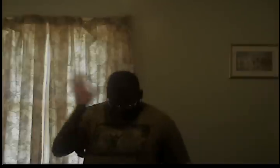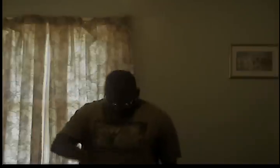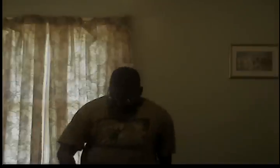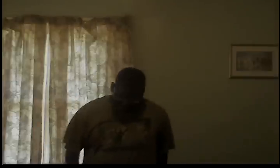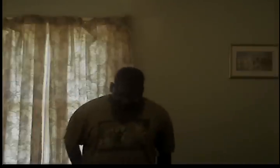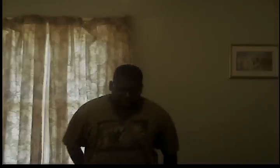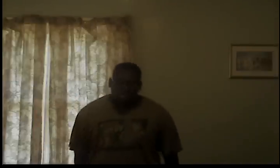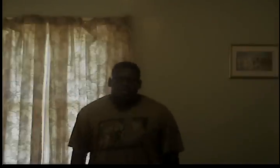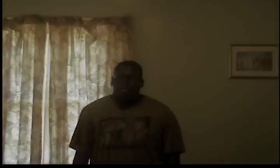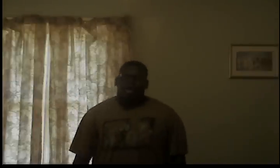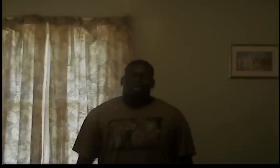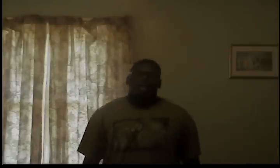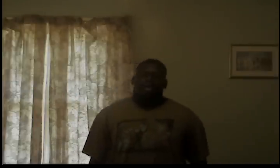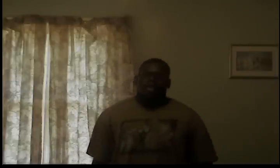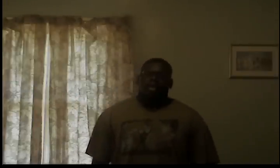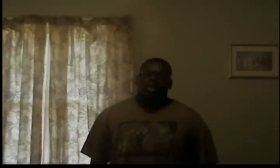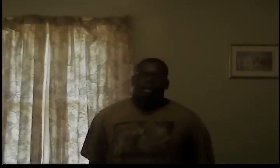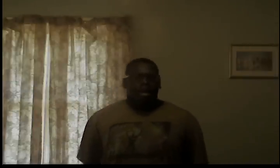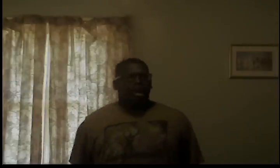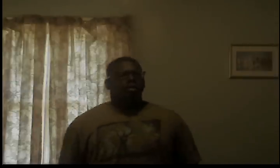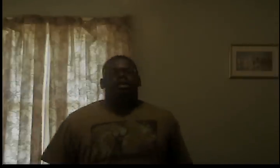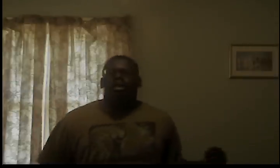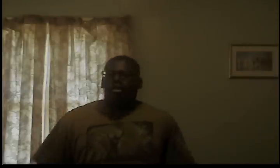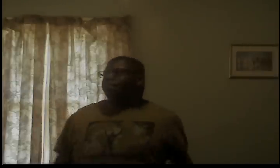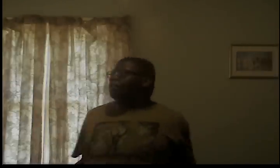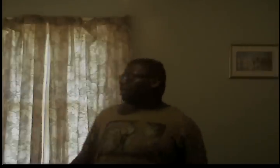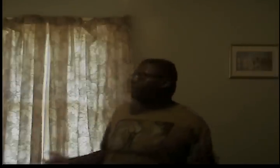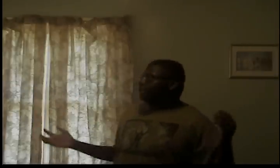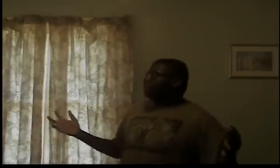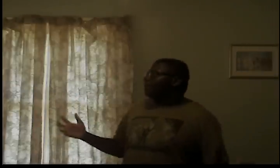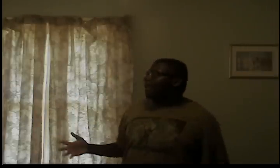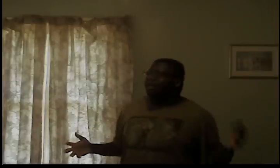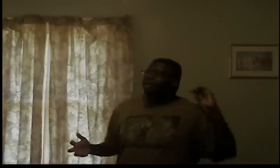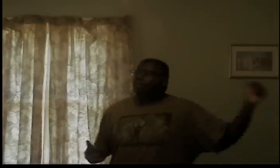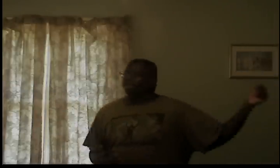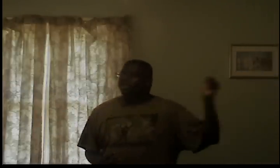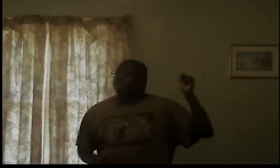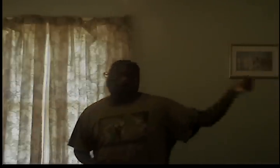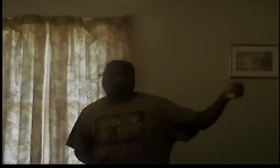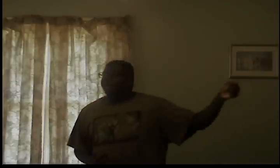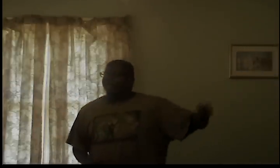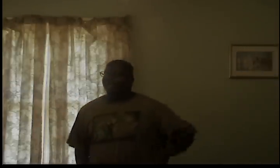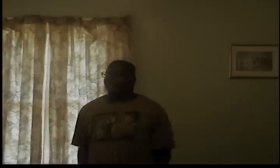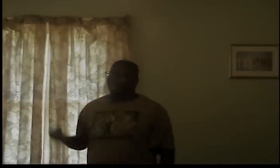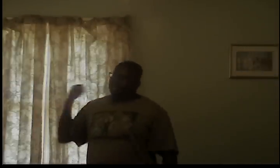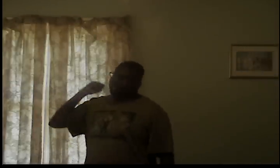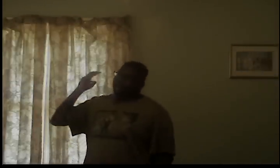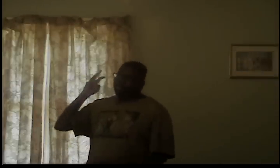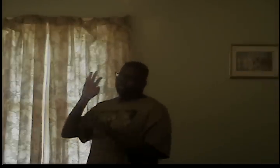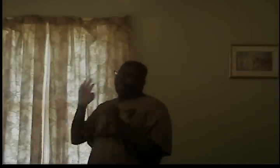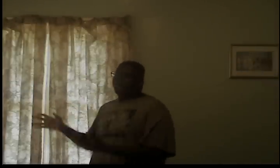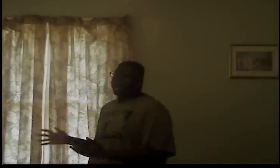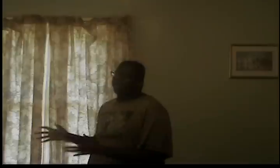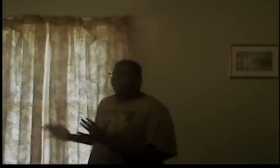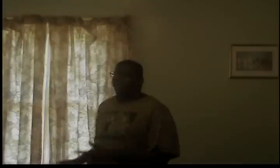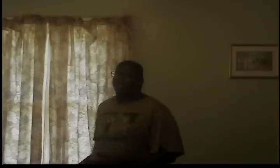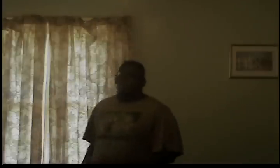anyways that's just retarded and how is internet blowing just as bad as getting punched in the face how is me calling you a faggot on Facebook